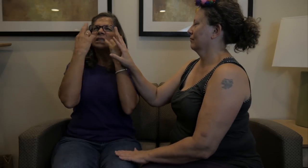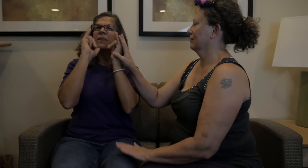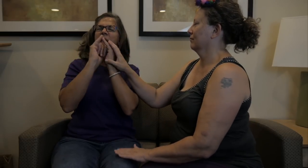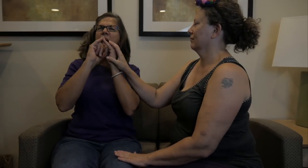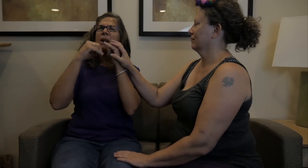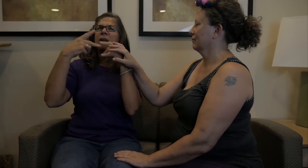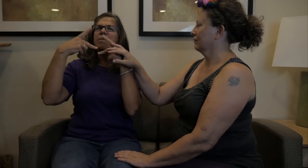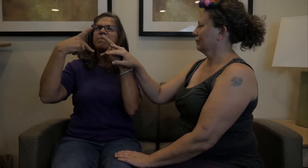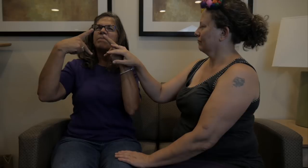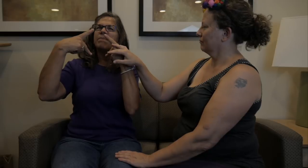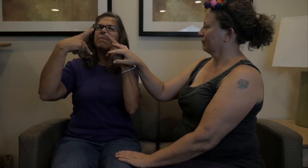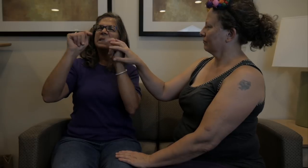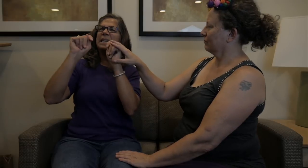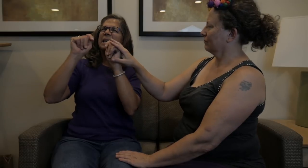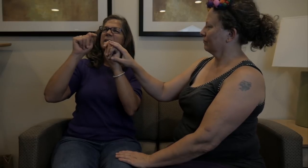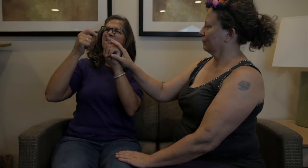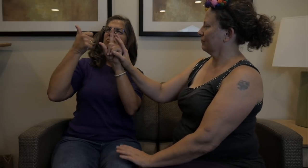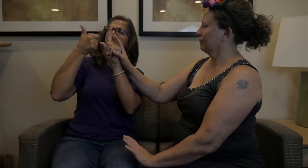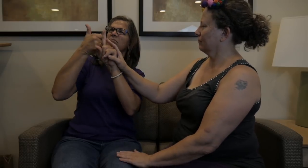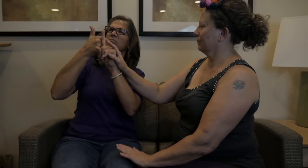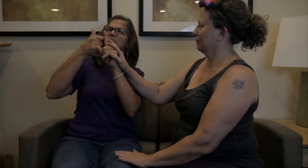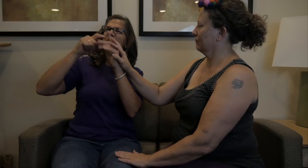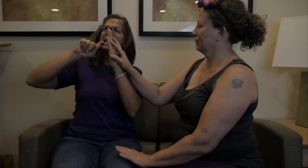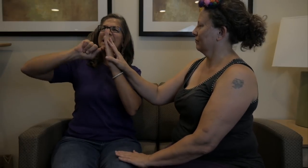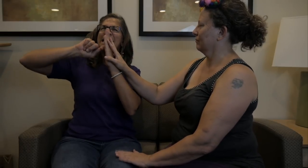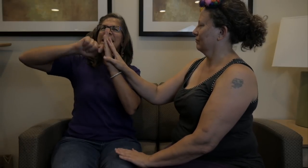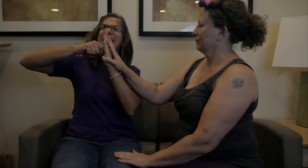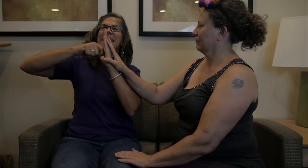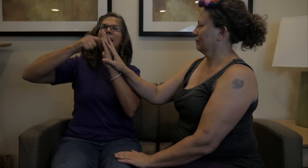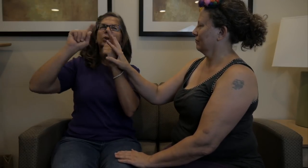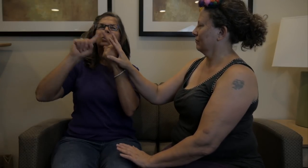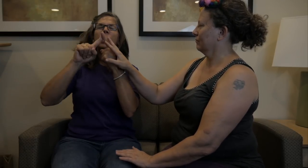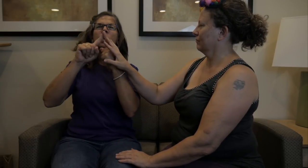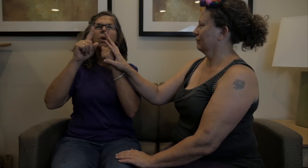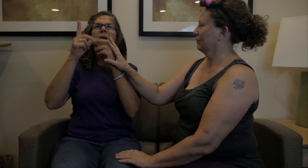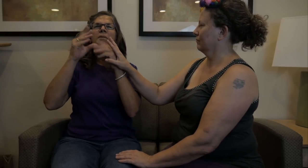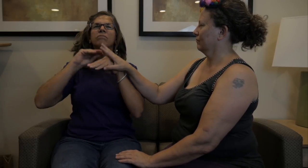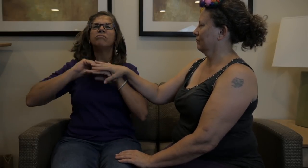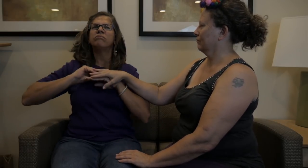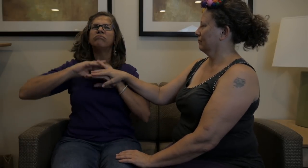I realized that P.T. is the key to deafblind self-esteem.